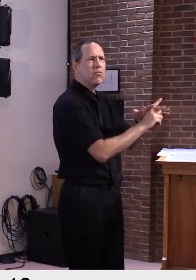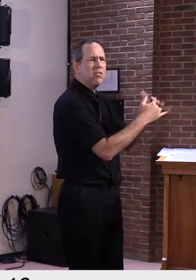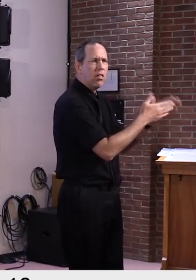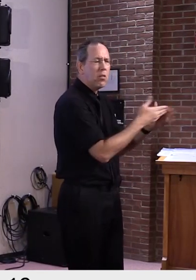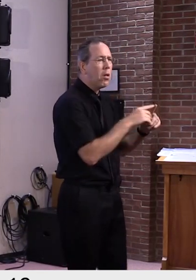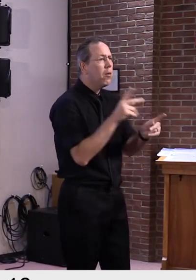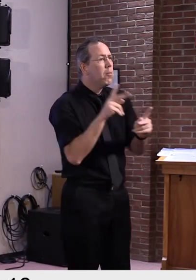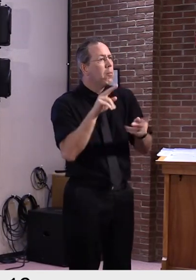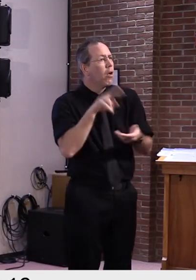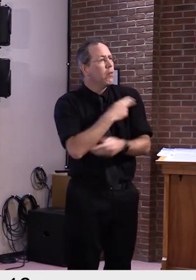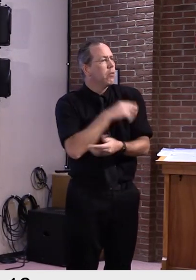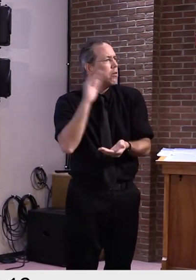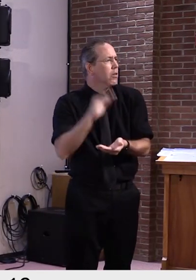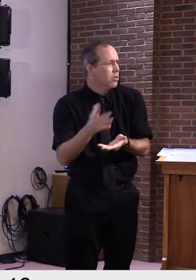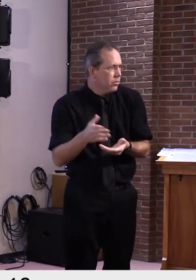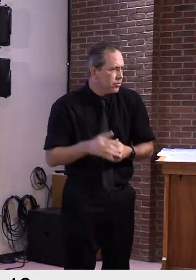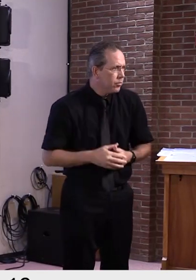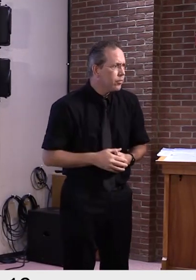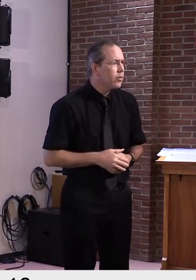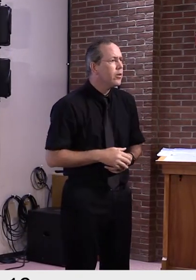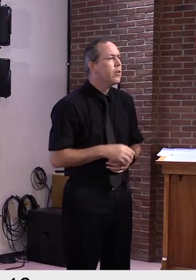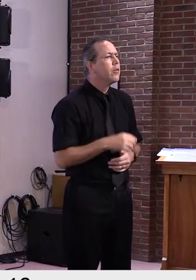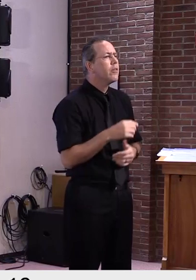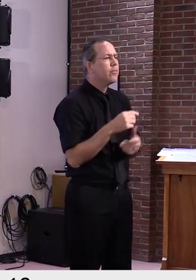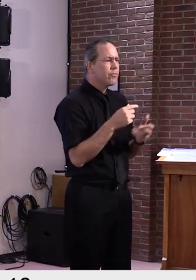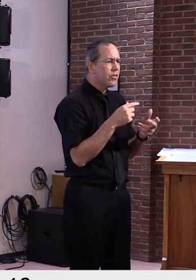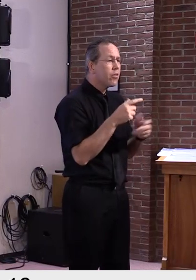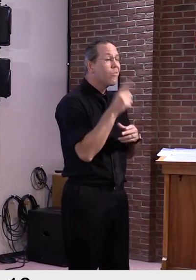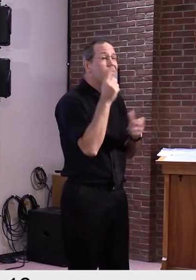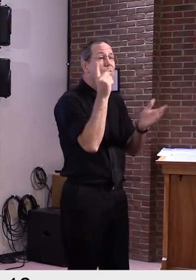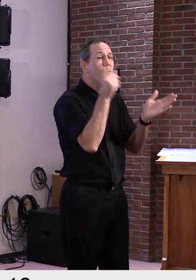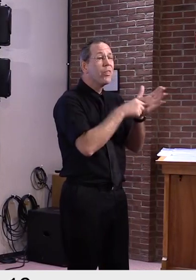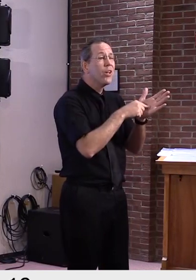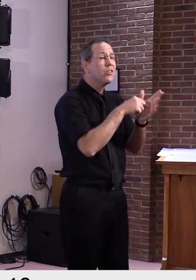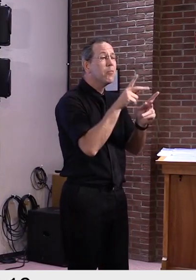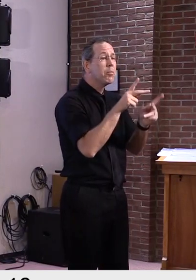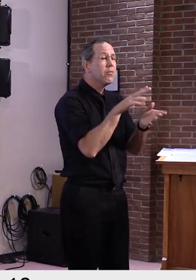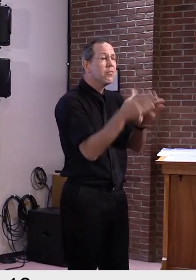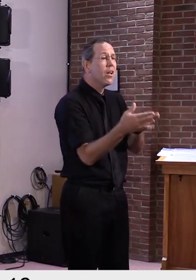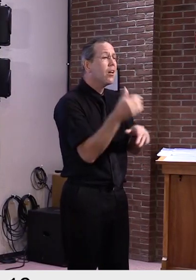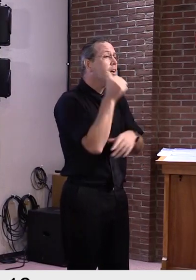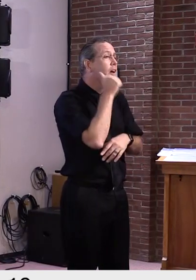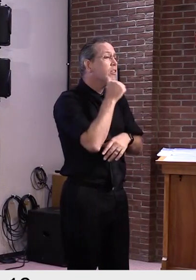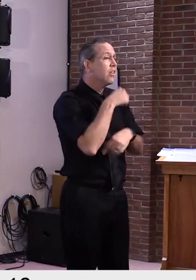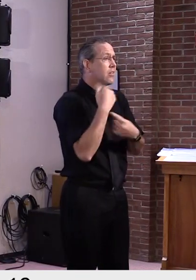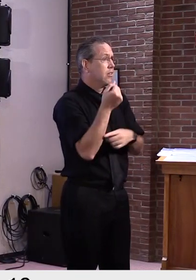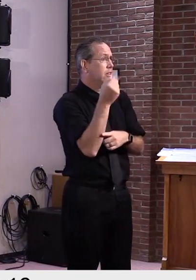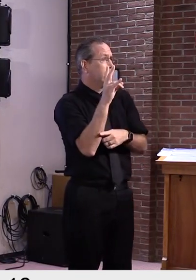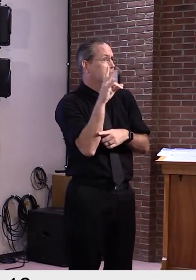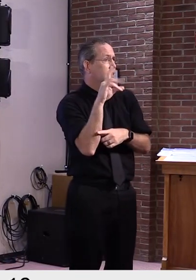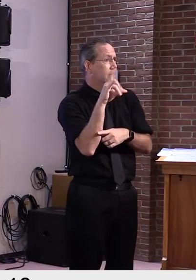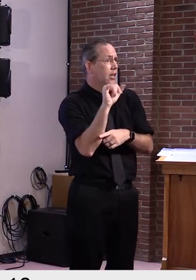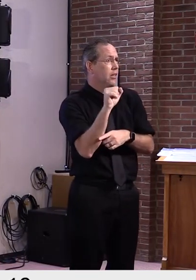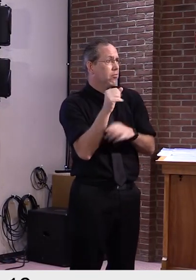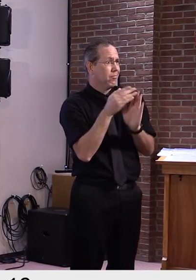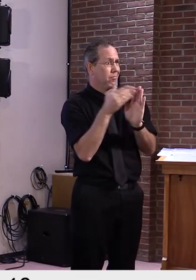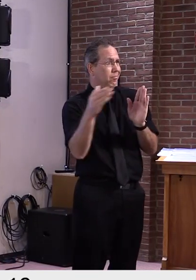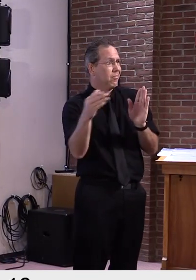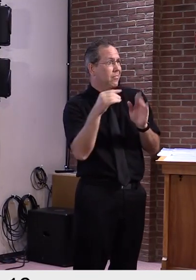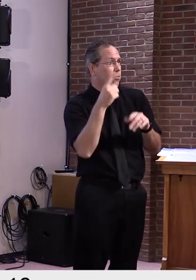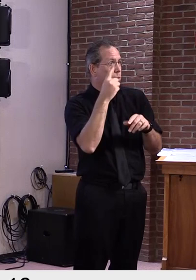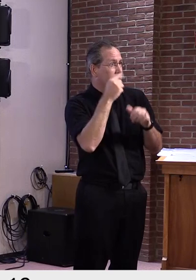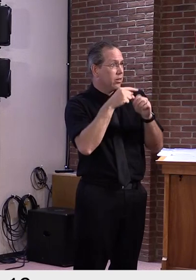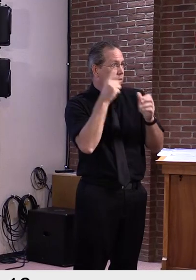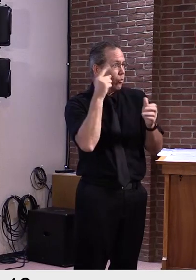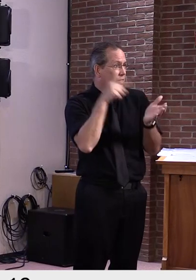have died from the coronavirus each of the last 17 days. Further, the reported death toll on Wednesday of